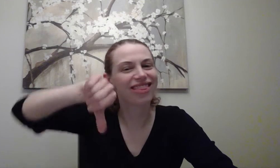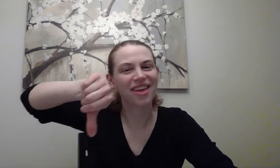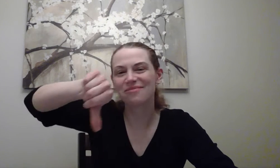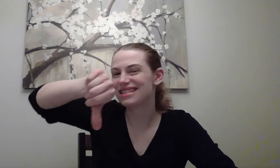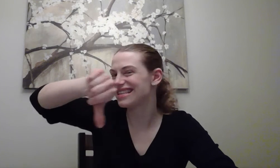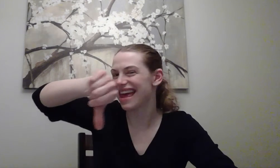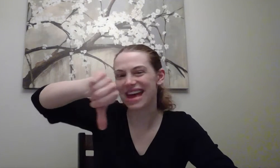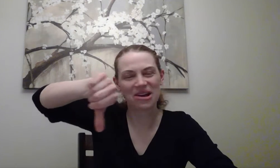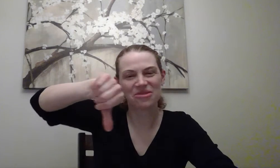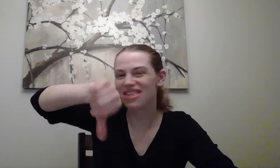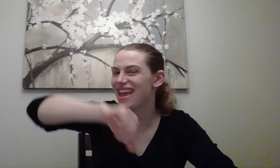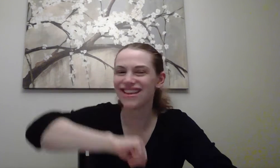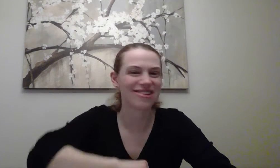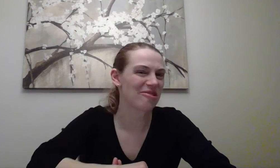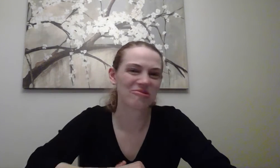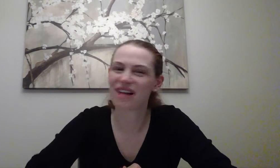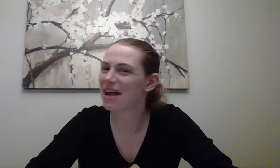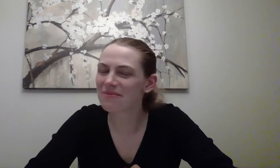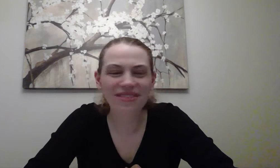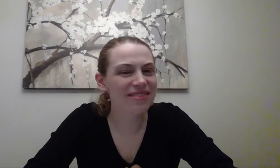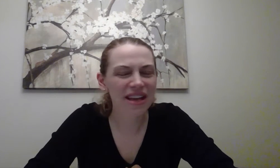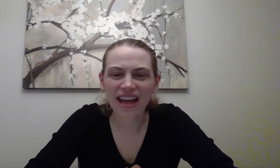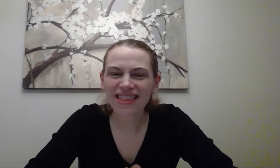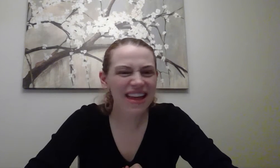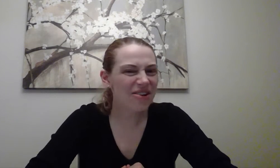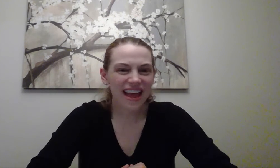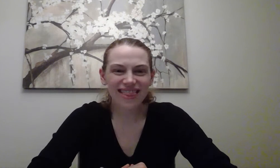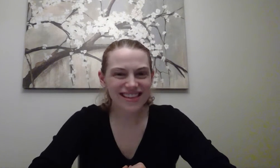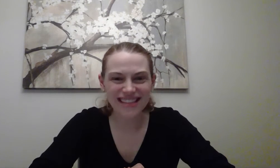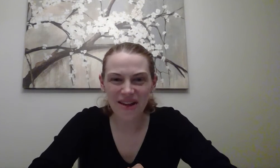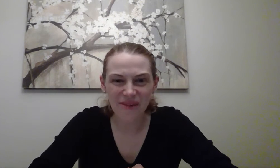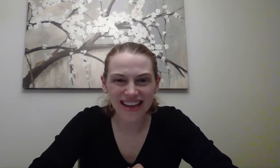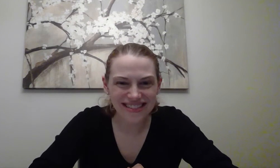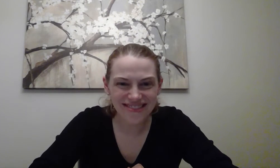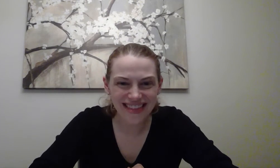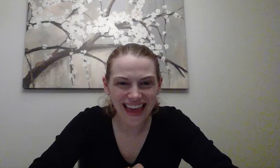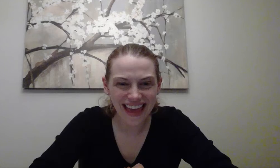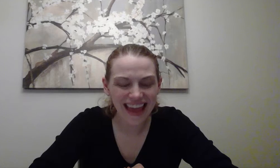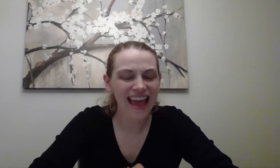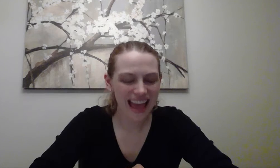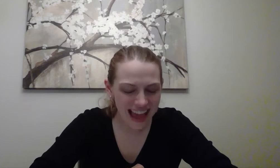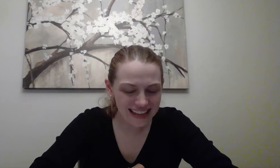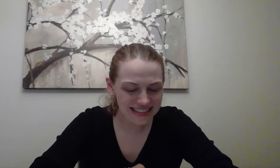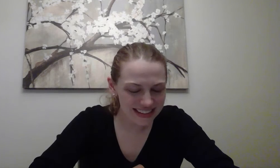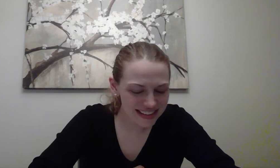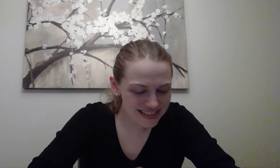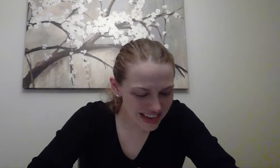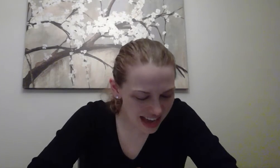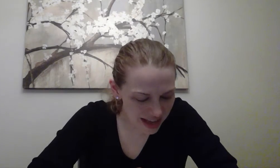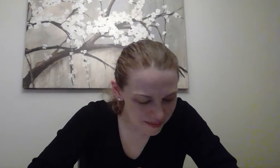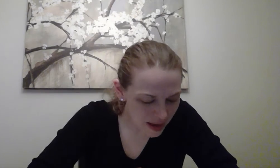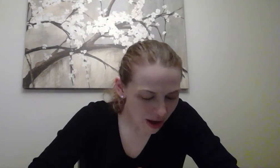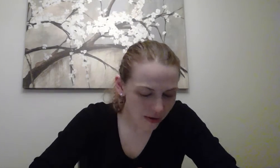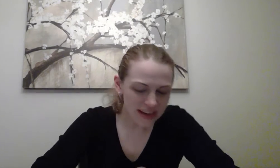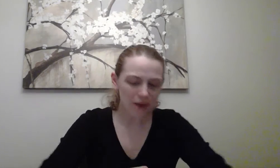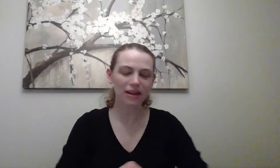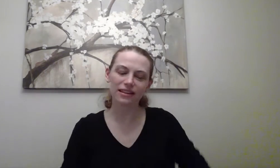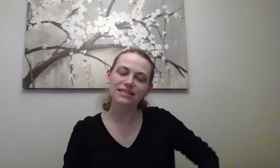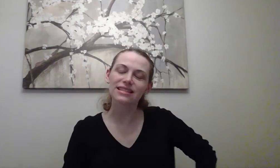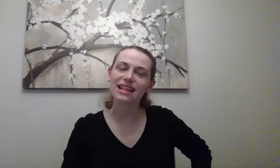Thumbs down. They don't rhyme. They don't end the same way, do they? Excellent job. All right. Now we're going to listen to